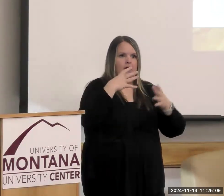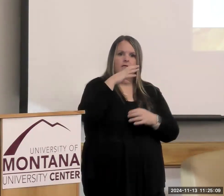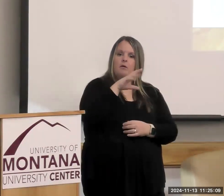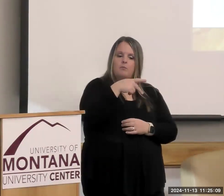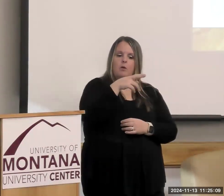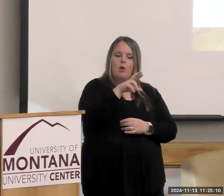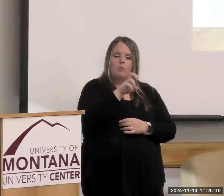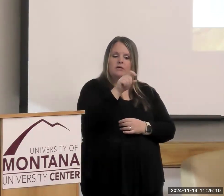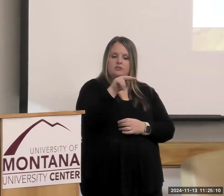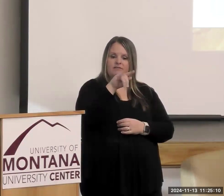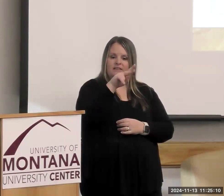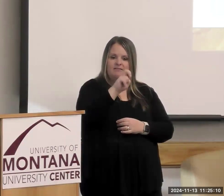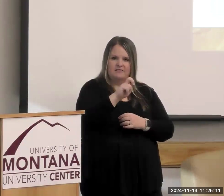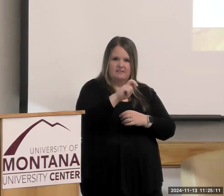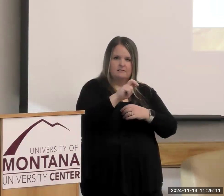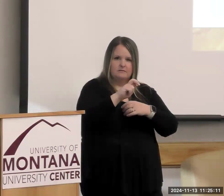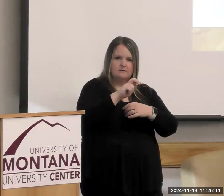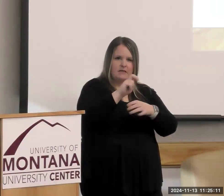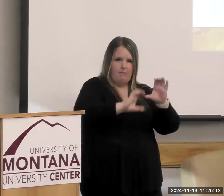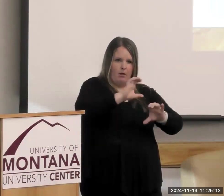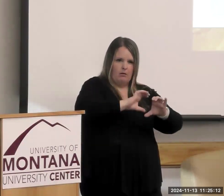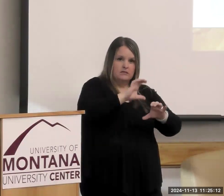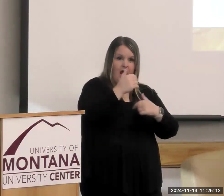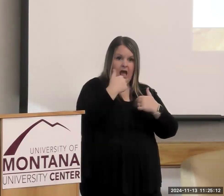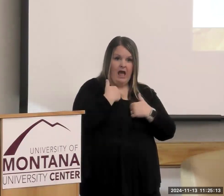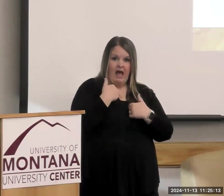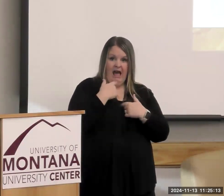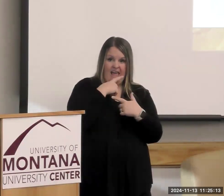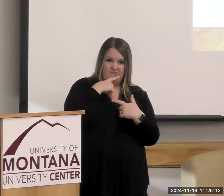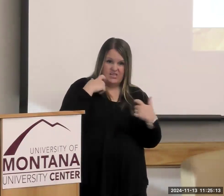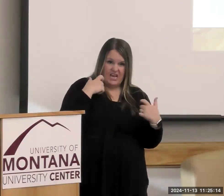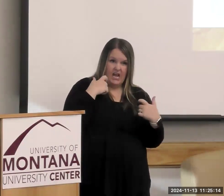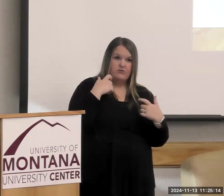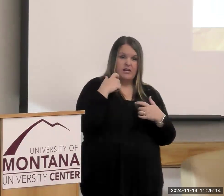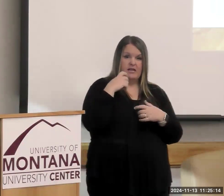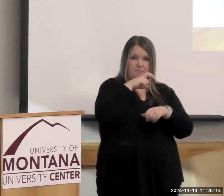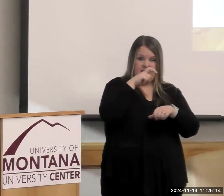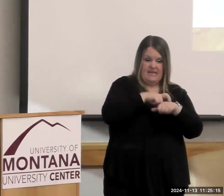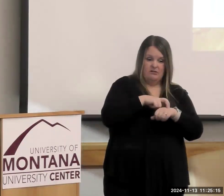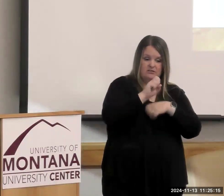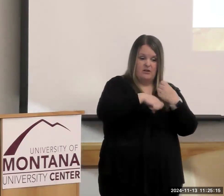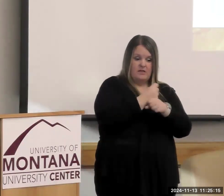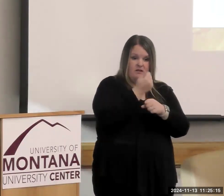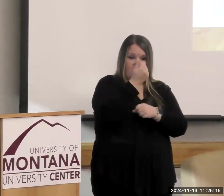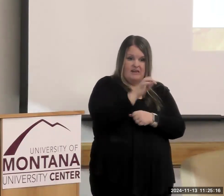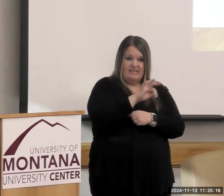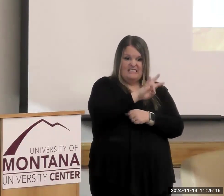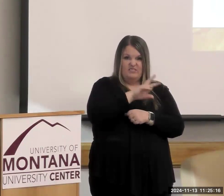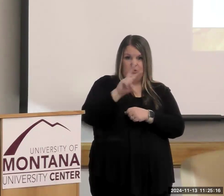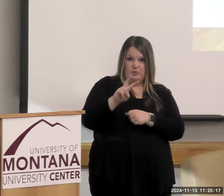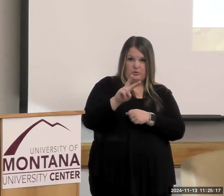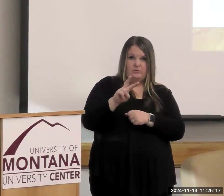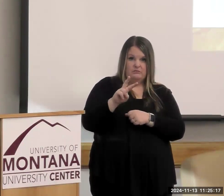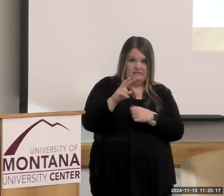dehydrated potatoes from 1972, and I'm saving it because I want to prove. I want my kids to see